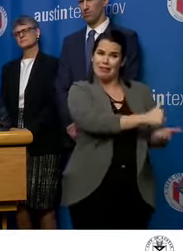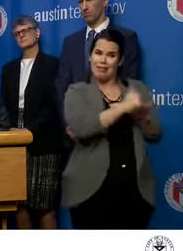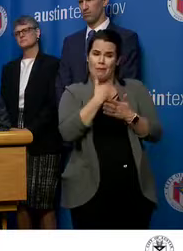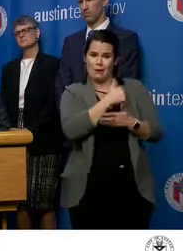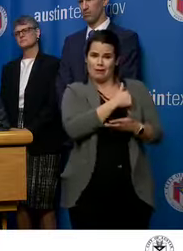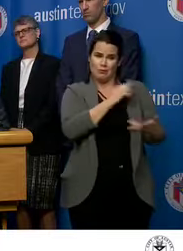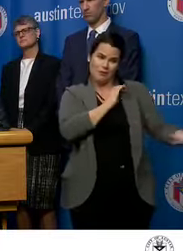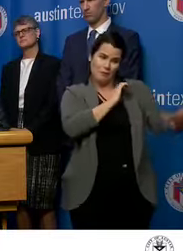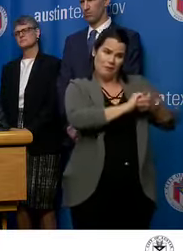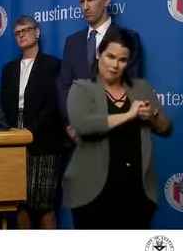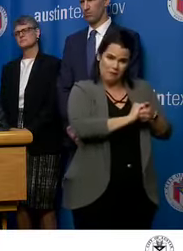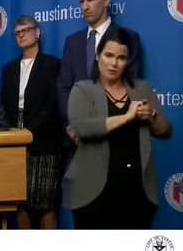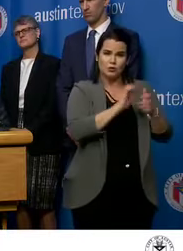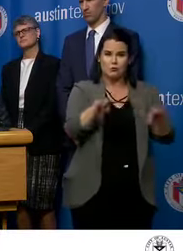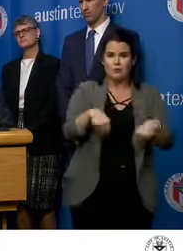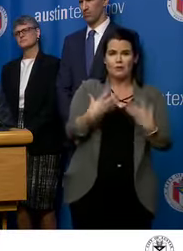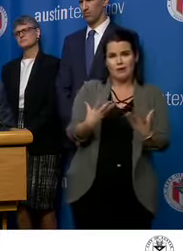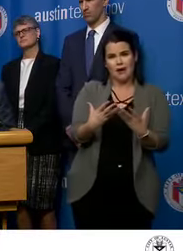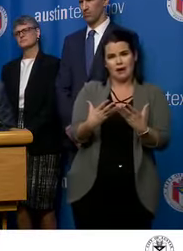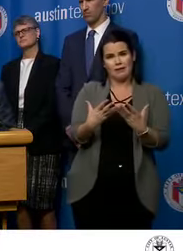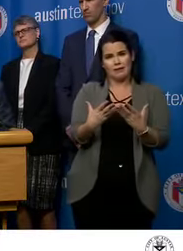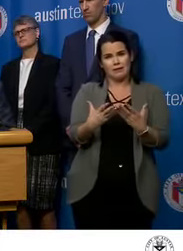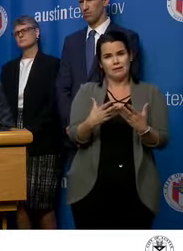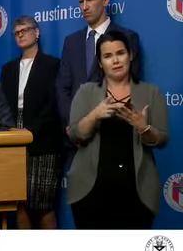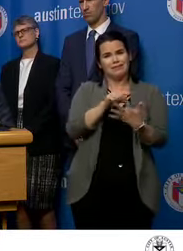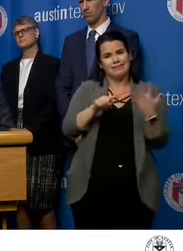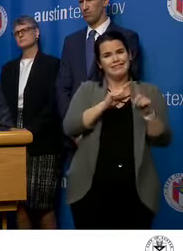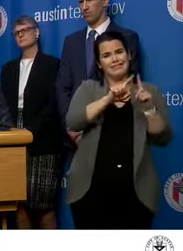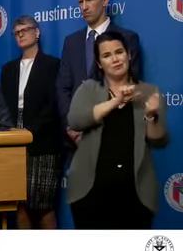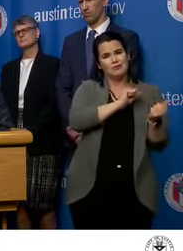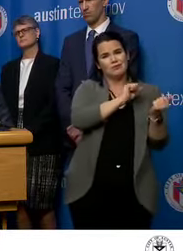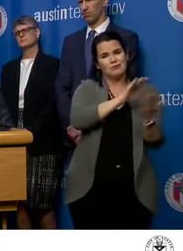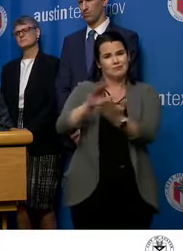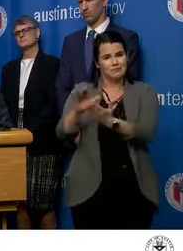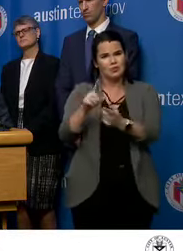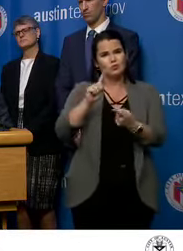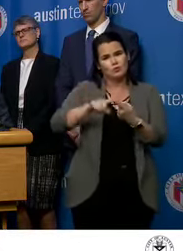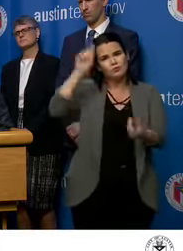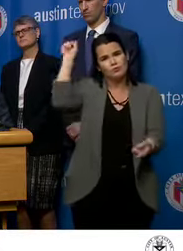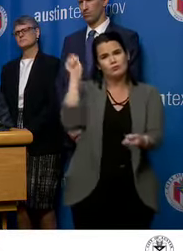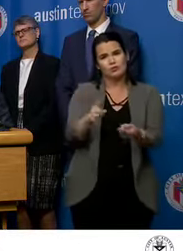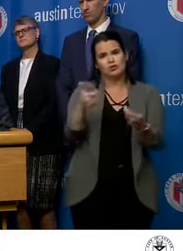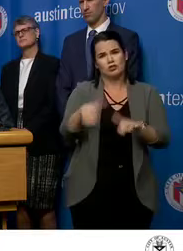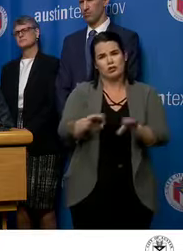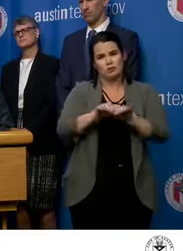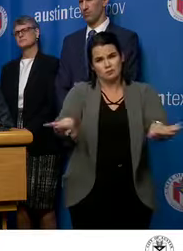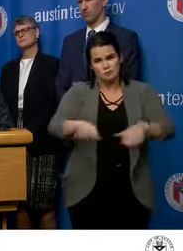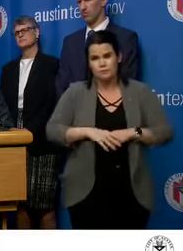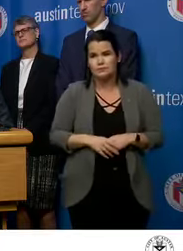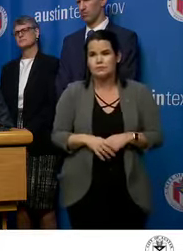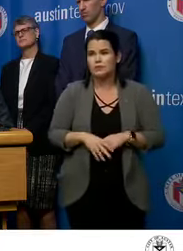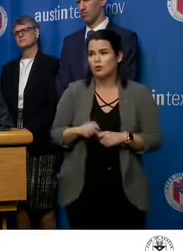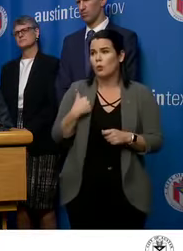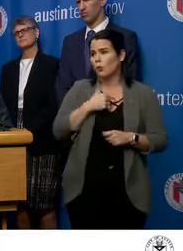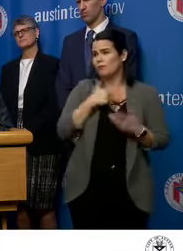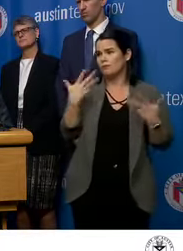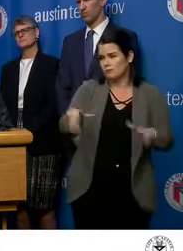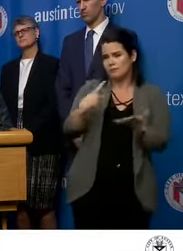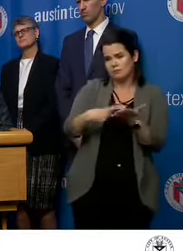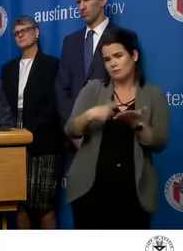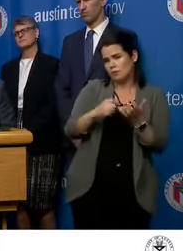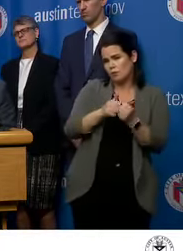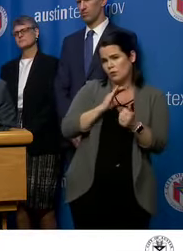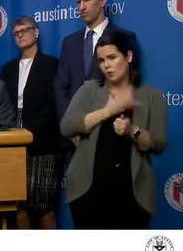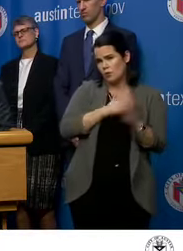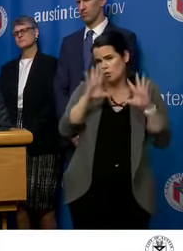so that is one consideration that, that has been discussed, uh, with, with this group. Uh, I, will also say that, that